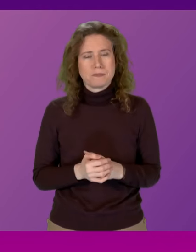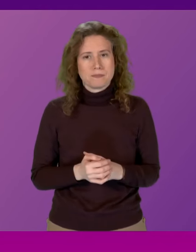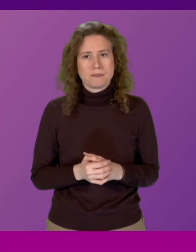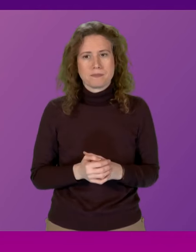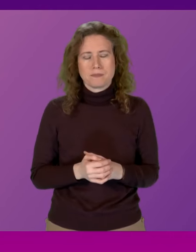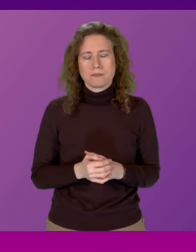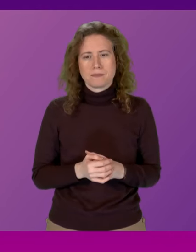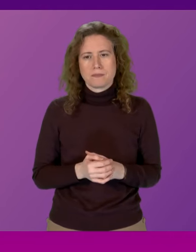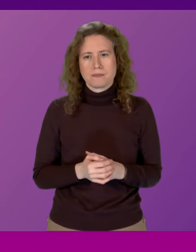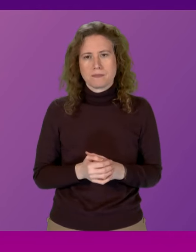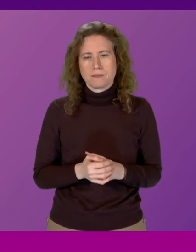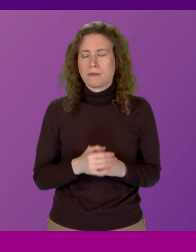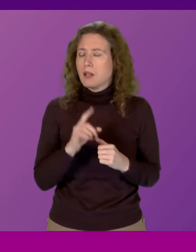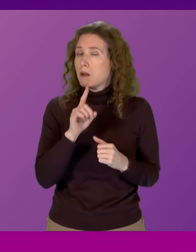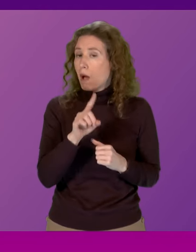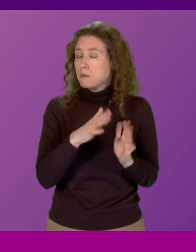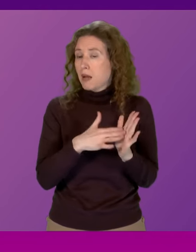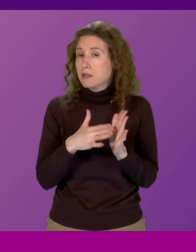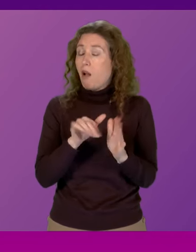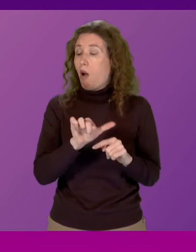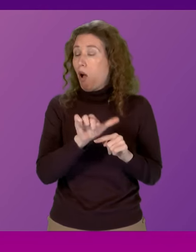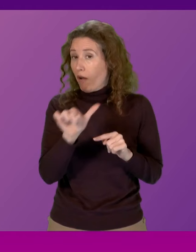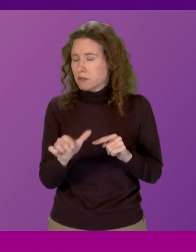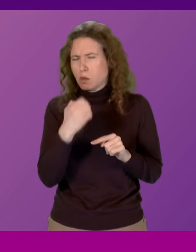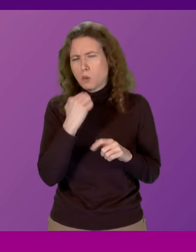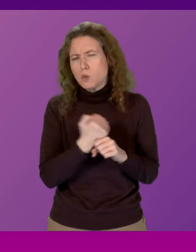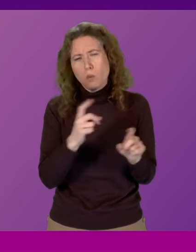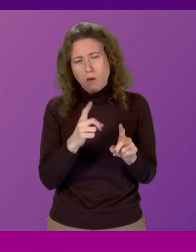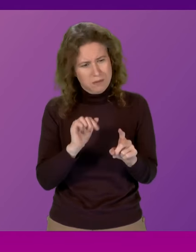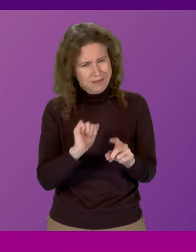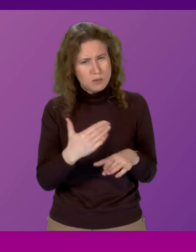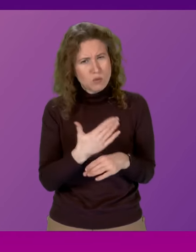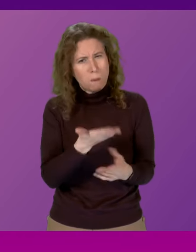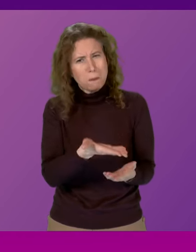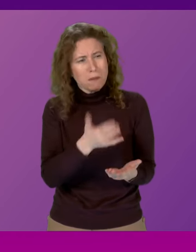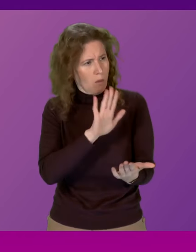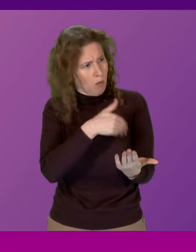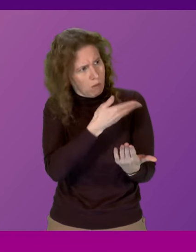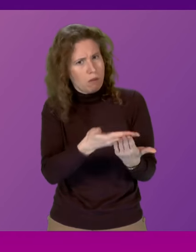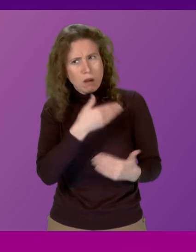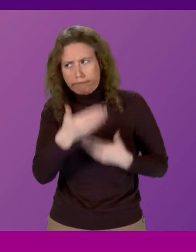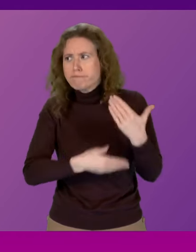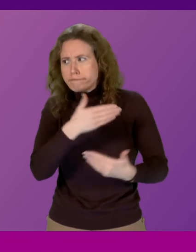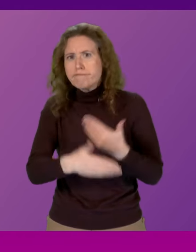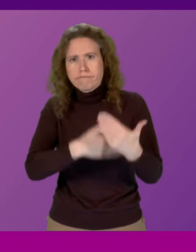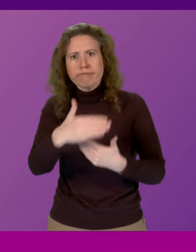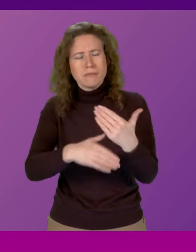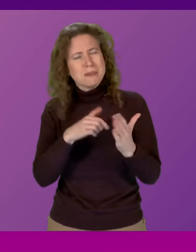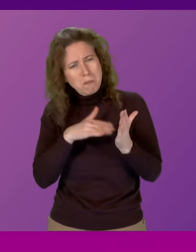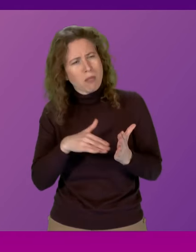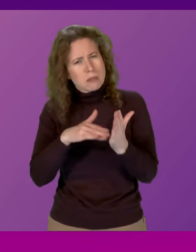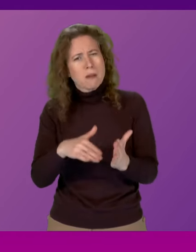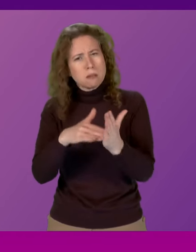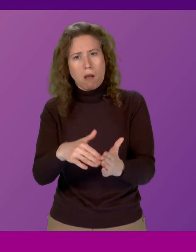later this afternoon. What Michael Matheson will then continue to do, of course, is what he has been doing for weeks, for months now, which is